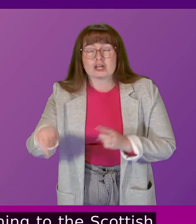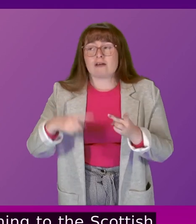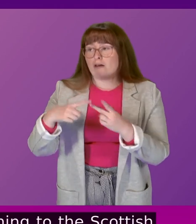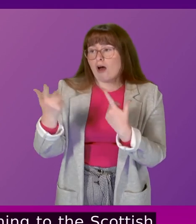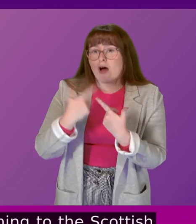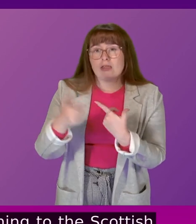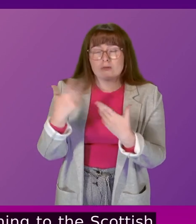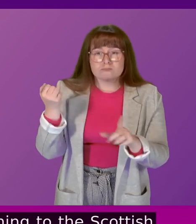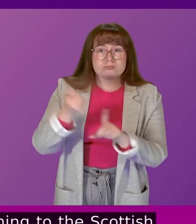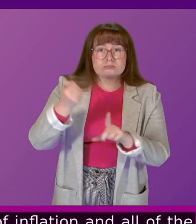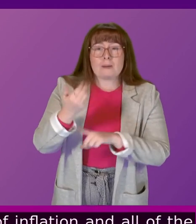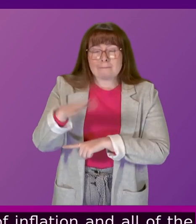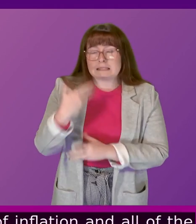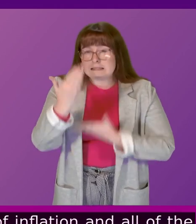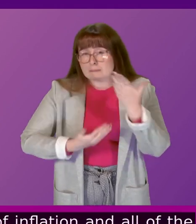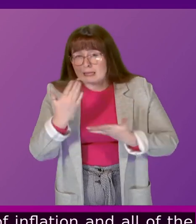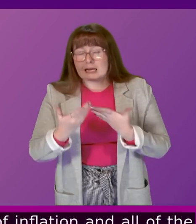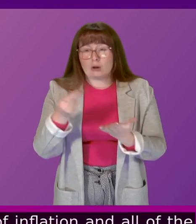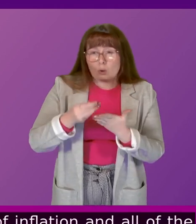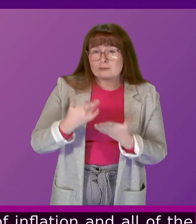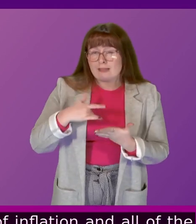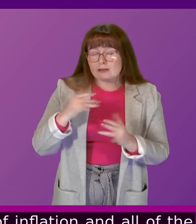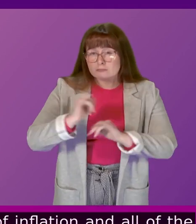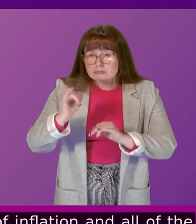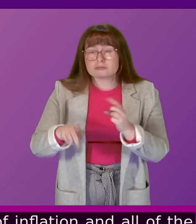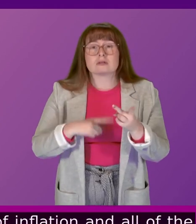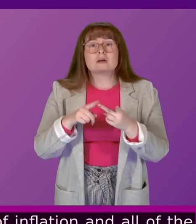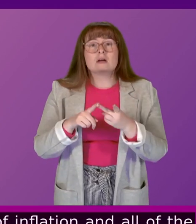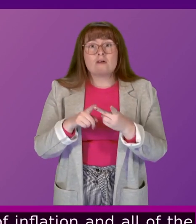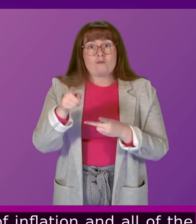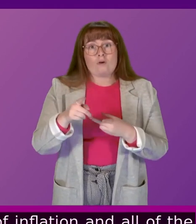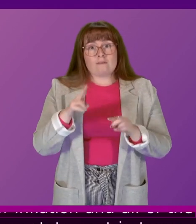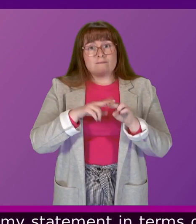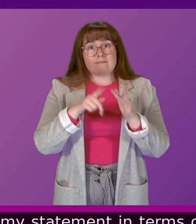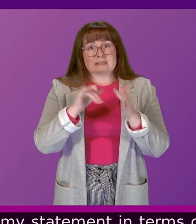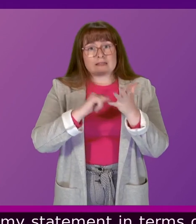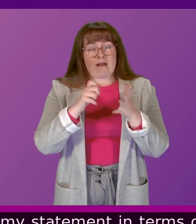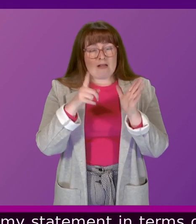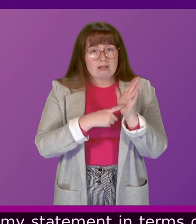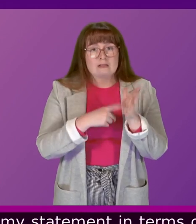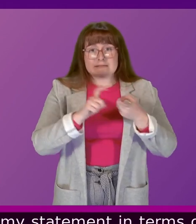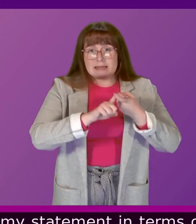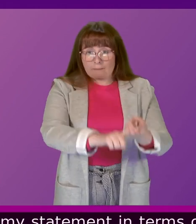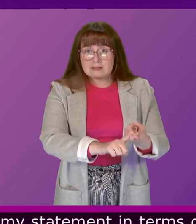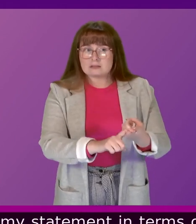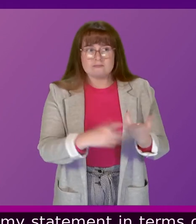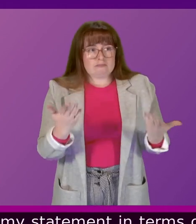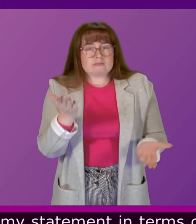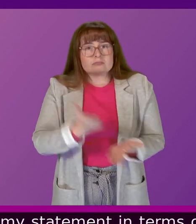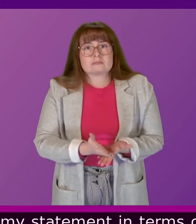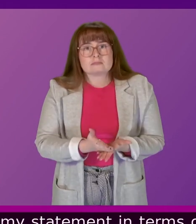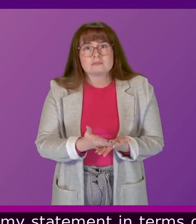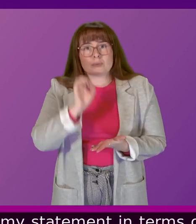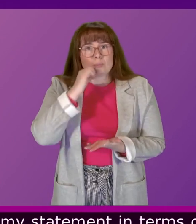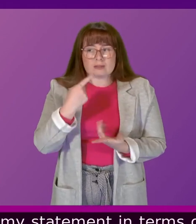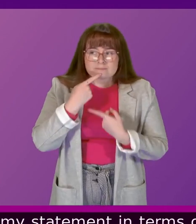impacts that I laid out in my statement. In terms of the fiscal sustainability absolutely and I will lay out in the